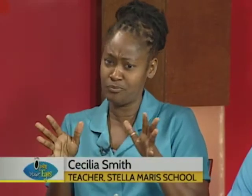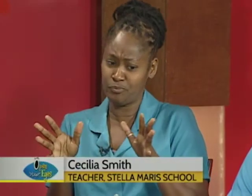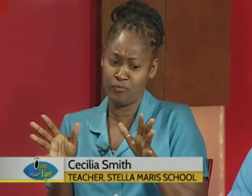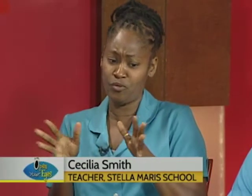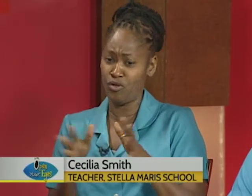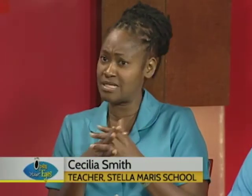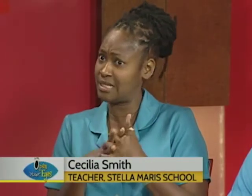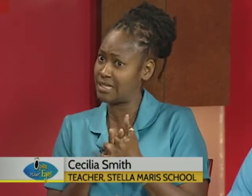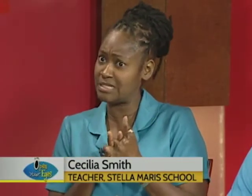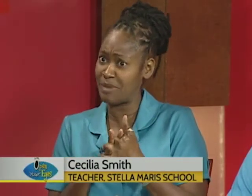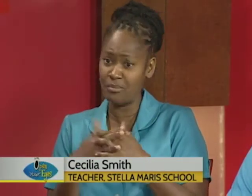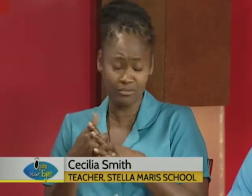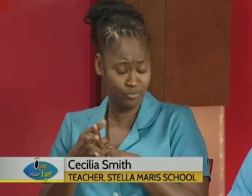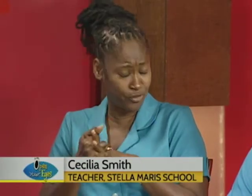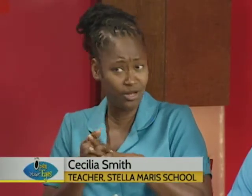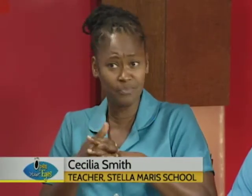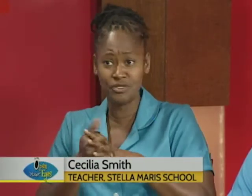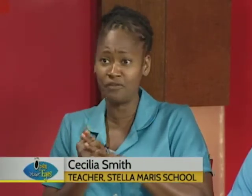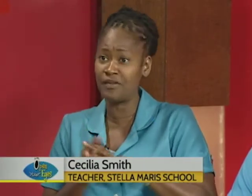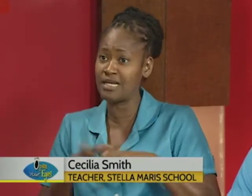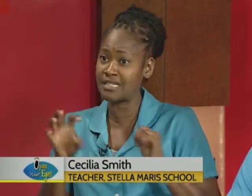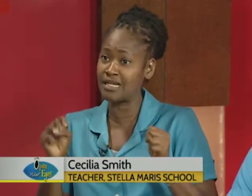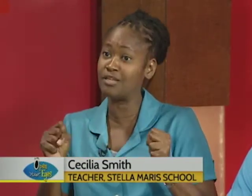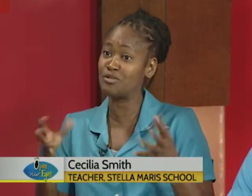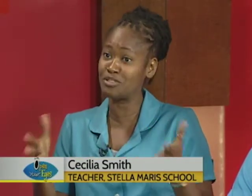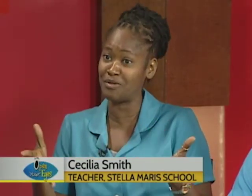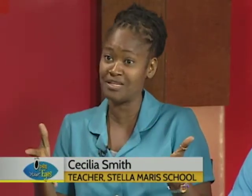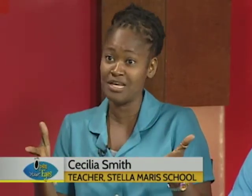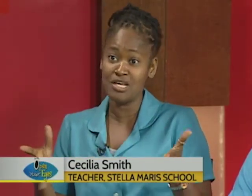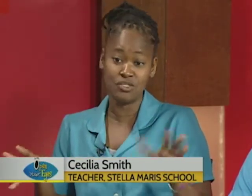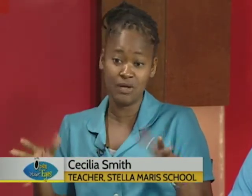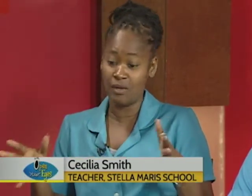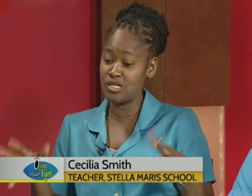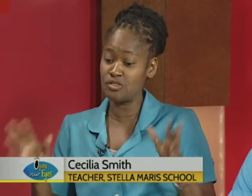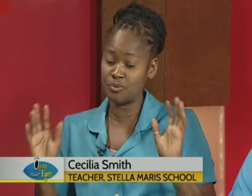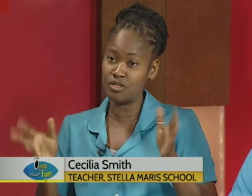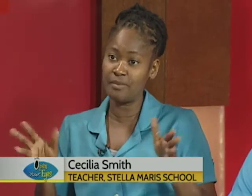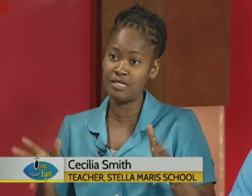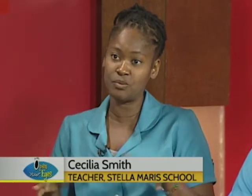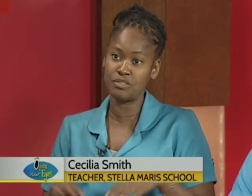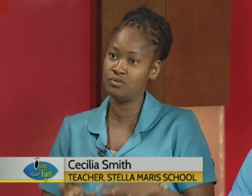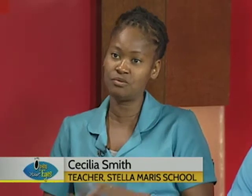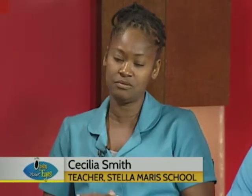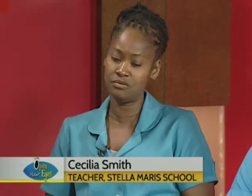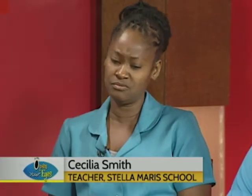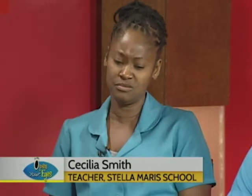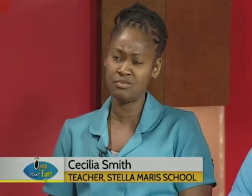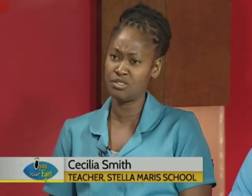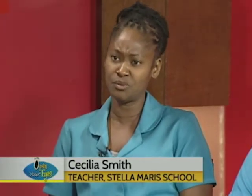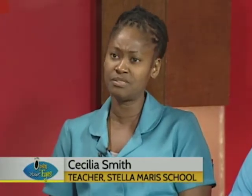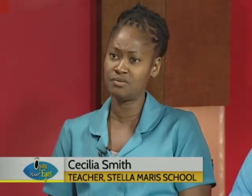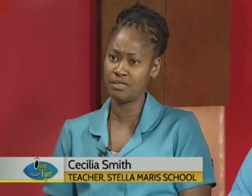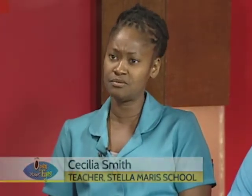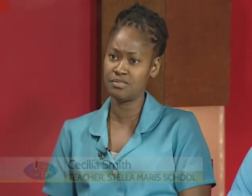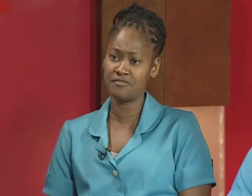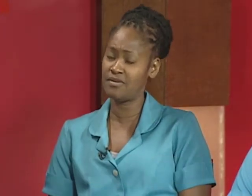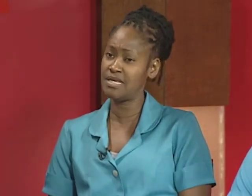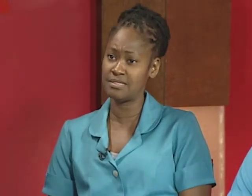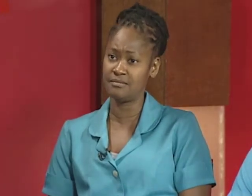when we were young i said that is bad but break it up so your fingers can get used to it so and once you put your mind to it you you you can do it you can do it it's very easy